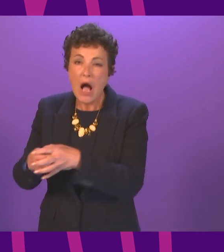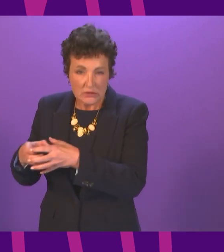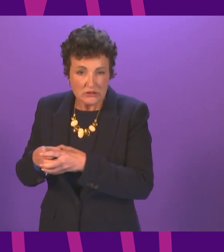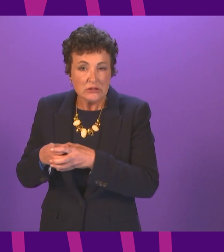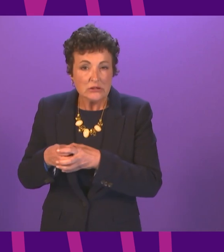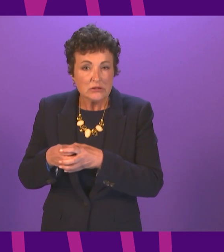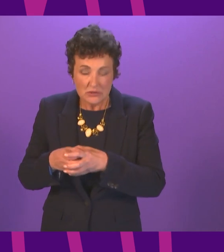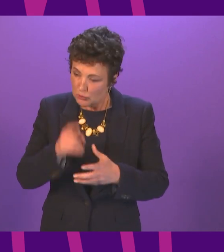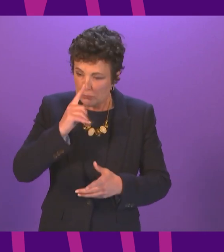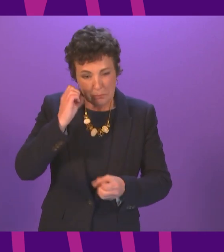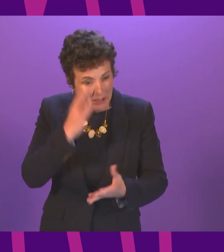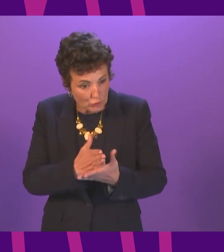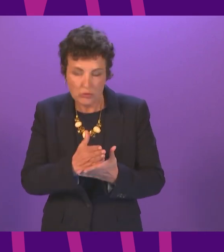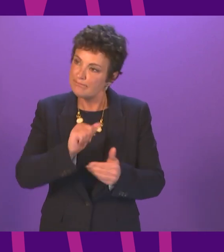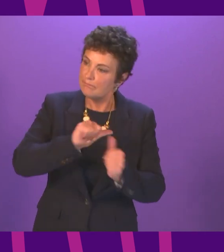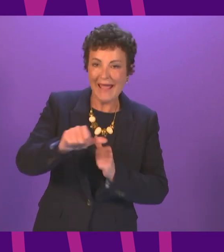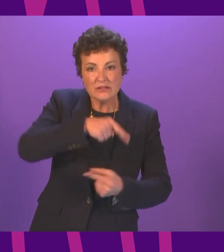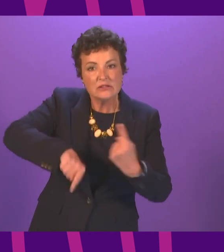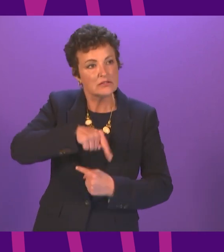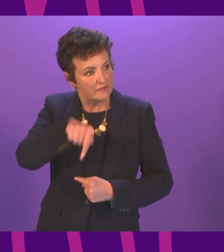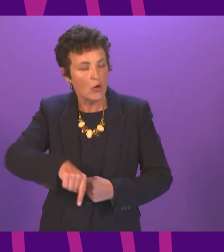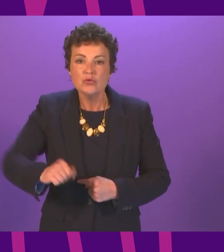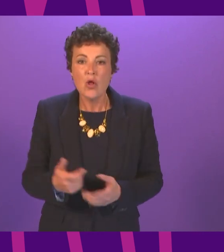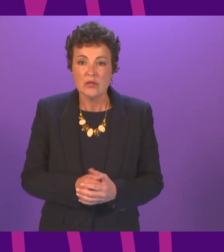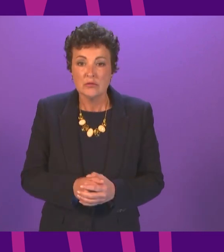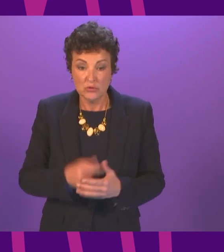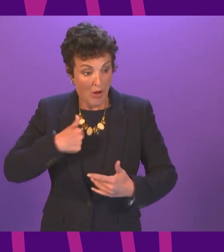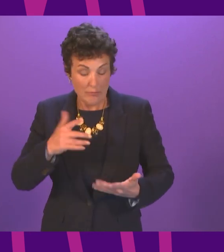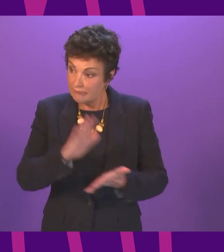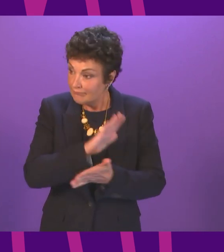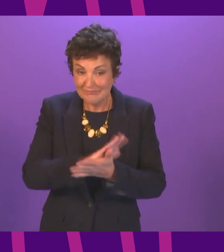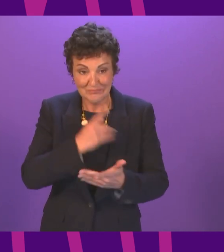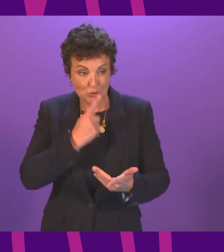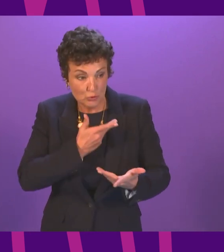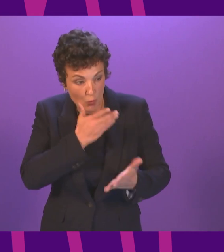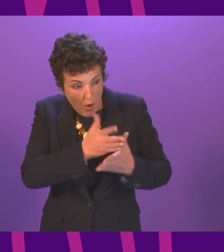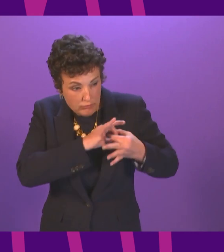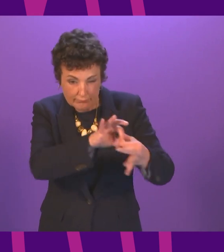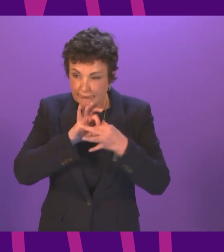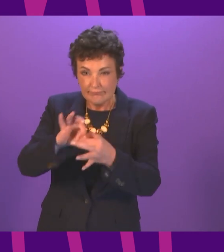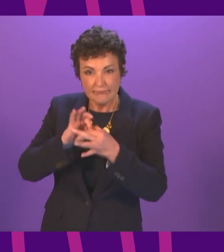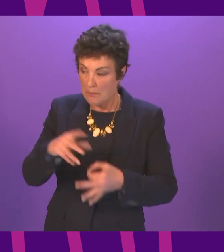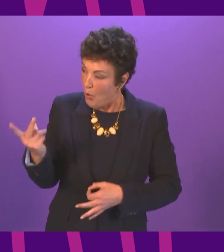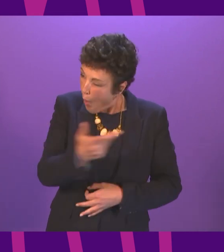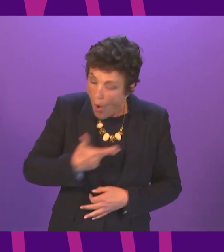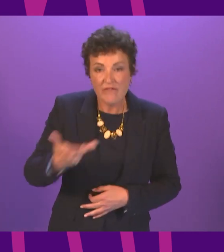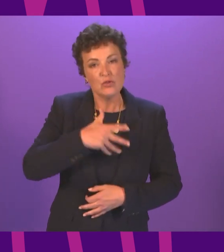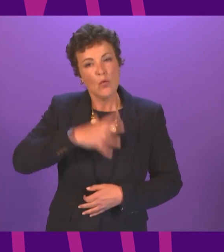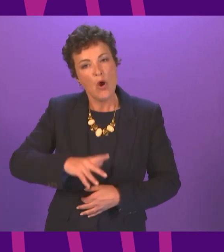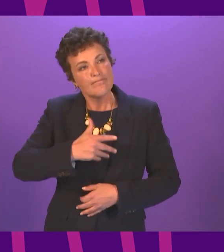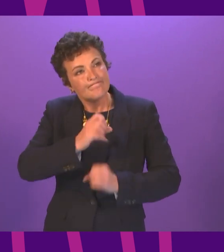a collaborative debate on how we work together across the Chamber and across sectors to realise our shared mission to build for the future.